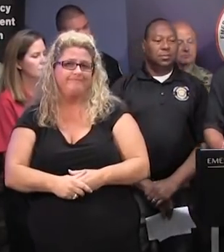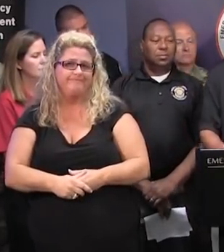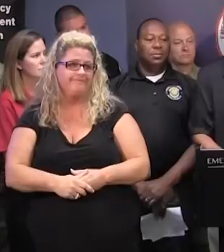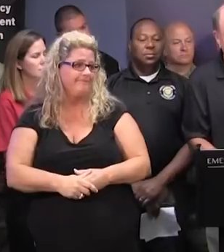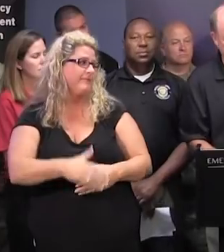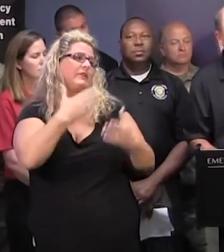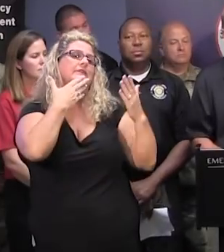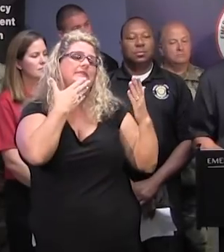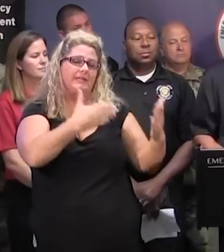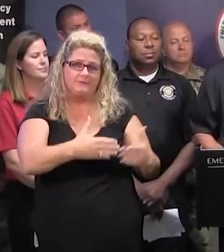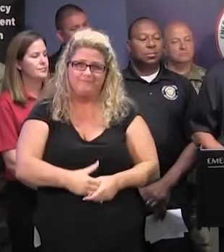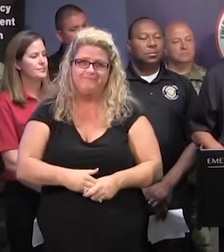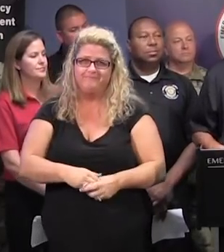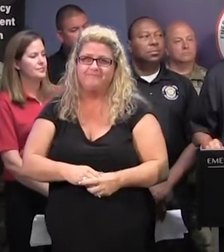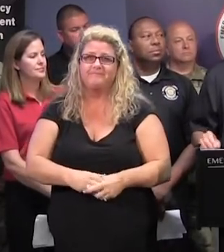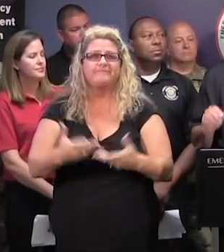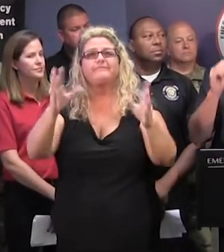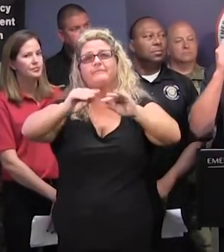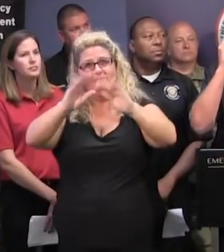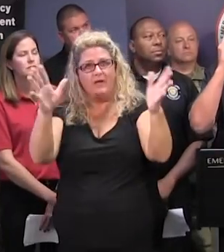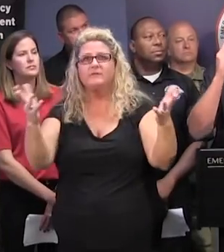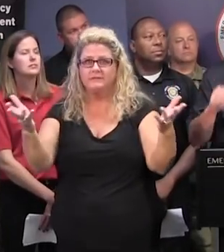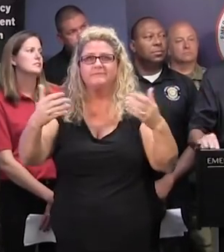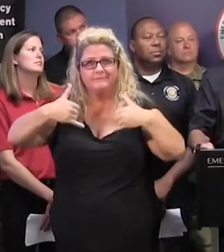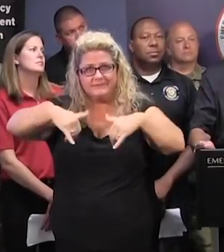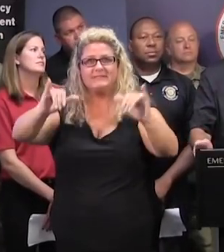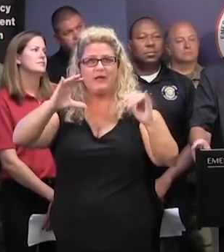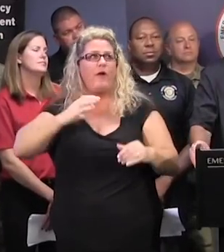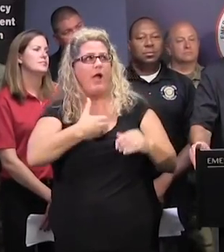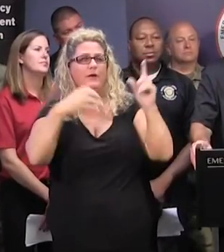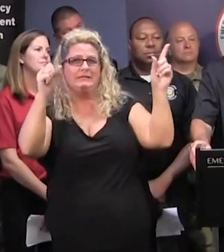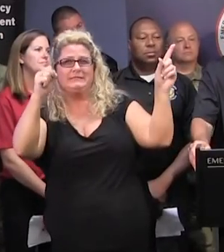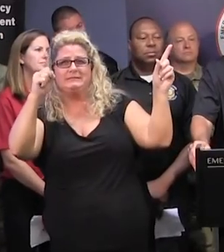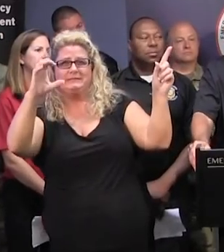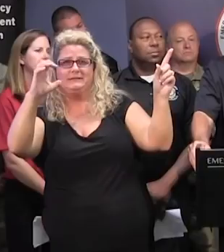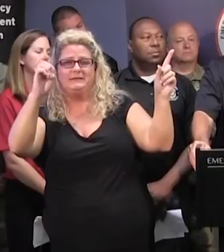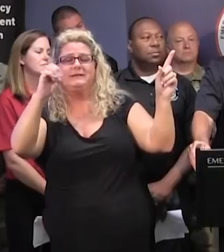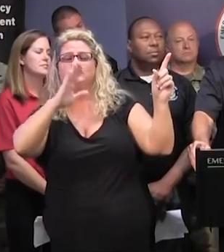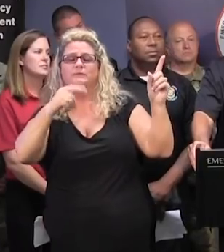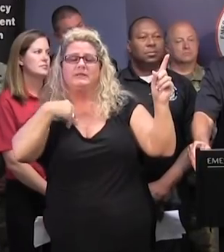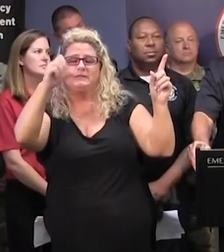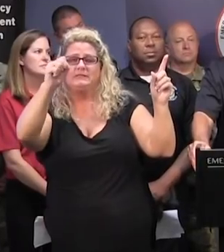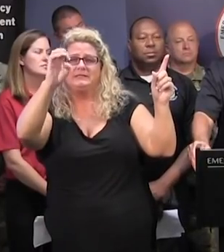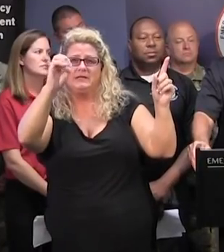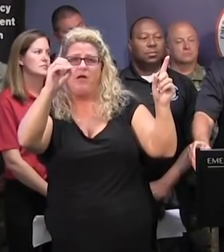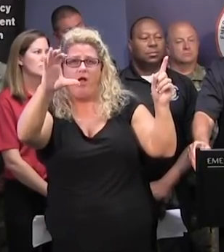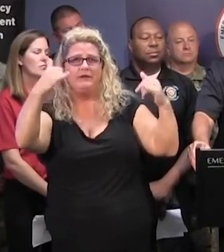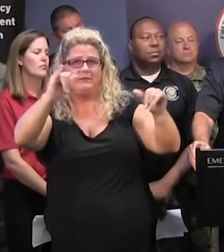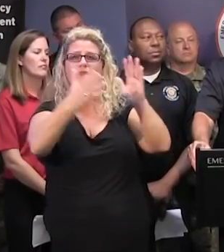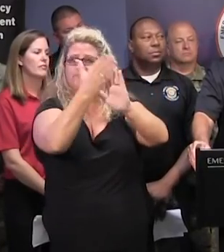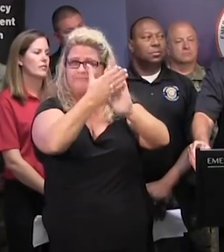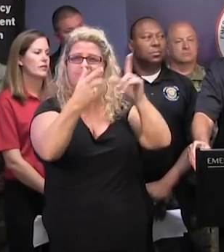All right. Thank you, sir. Obviously, we're still, the Seahawks still fully operational here and will be for the, certainly the near term. Our